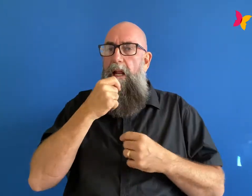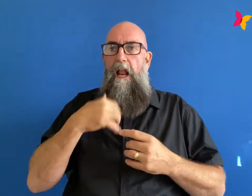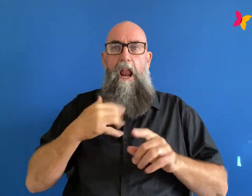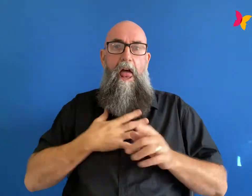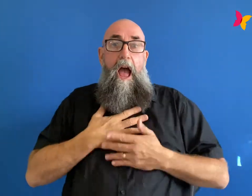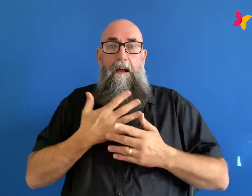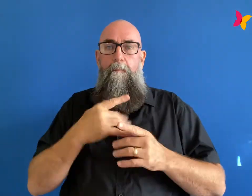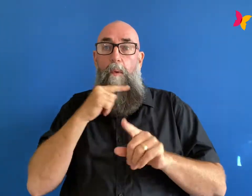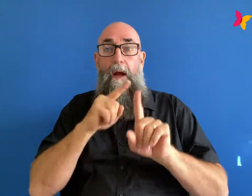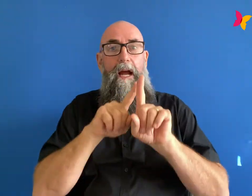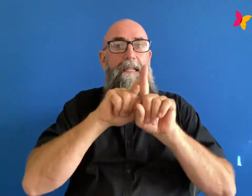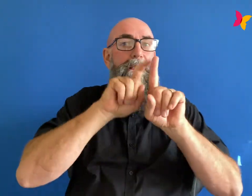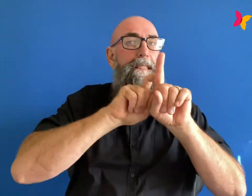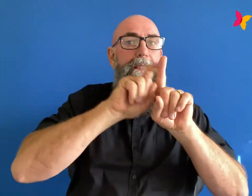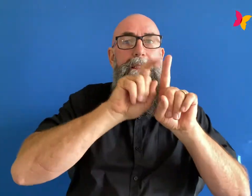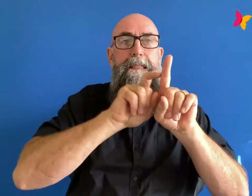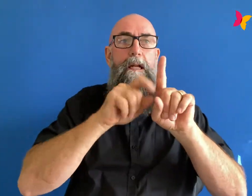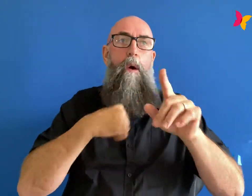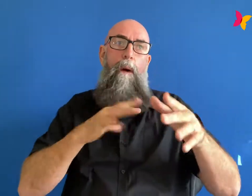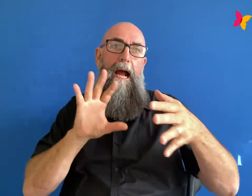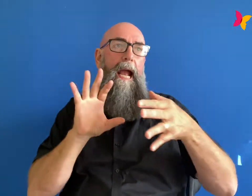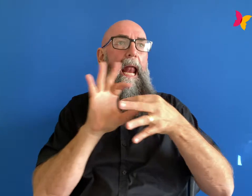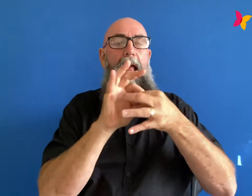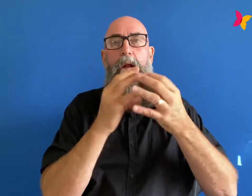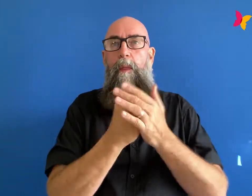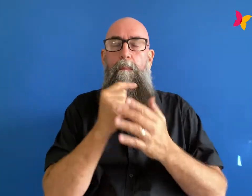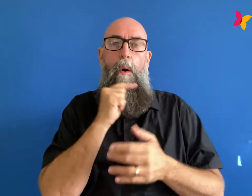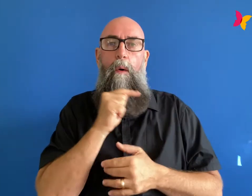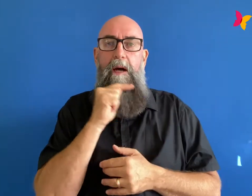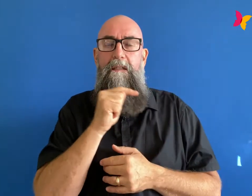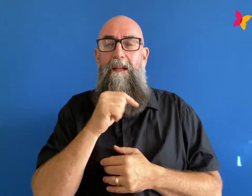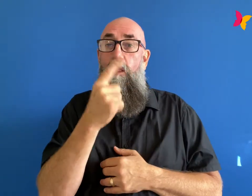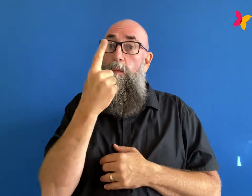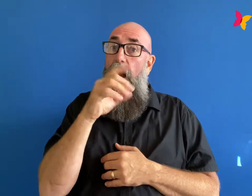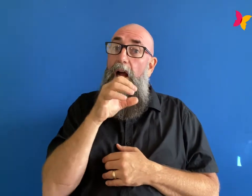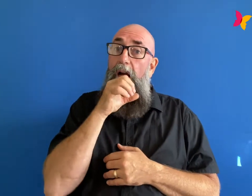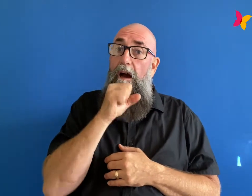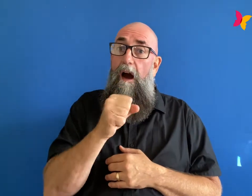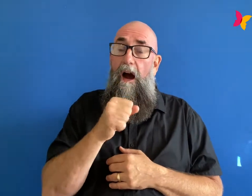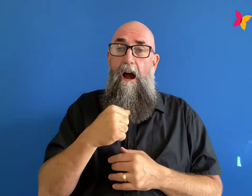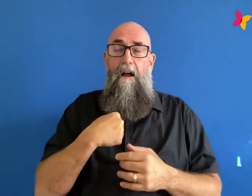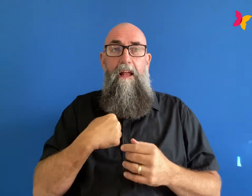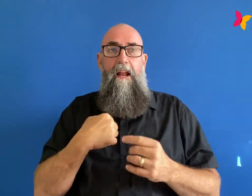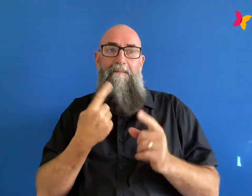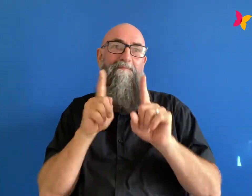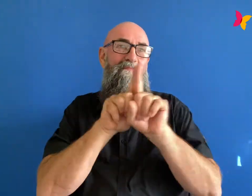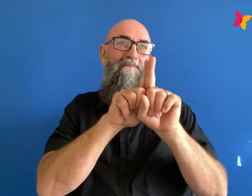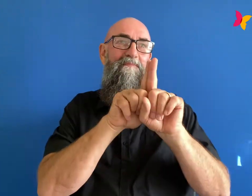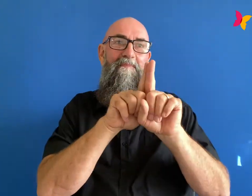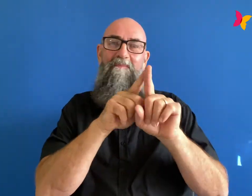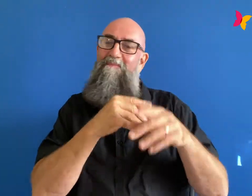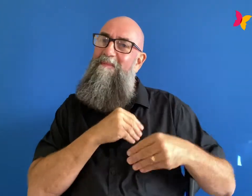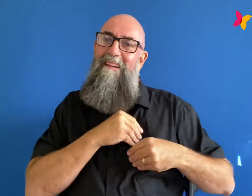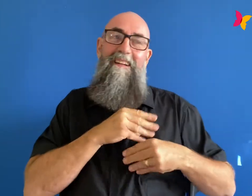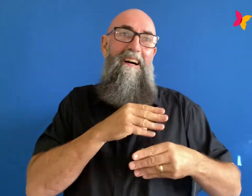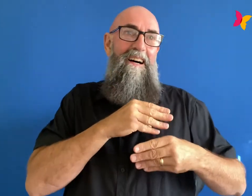connecting with someone and there's one particular guy that i really became quite infatuated with and